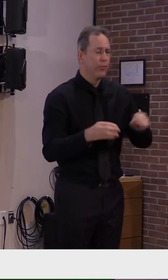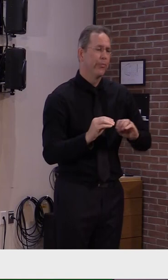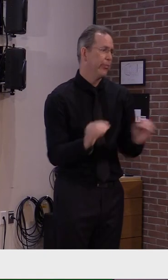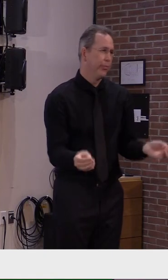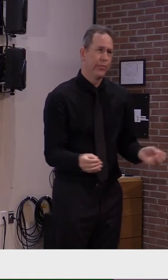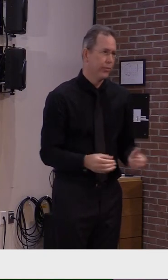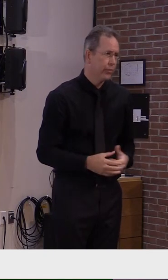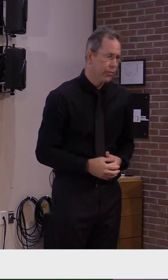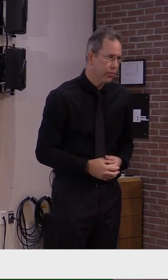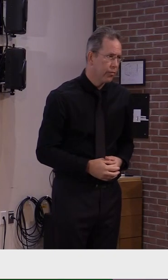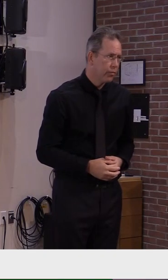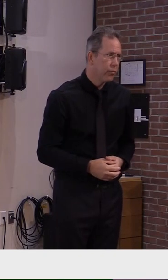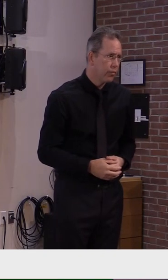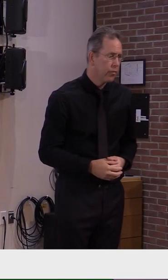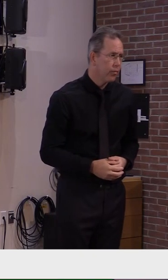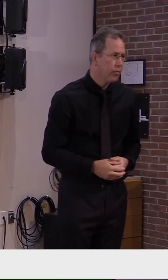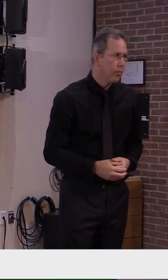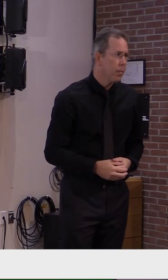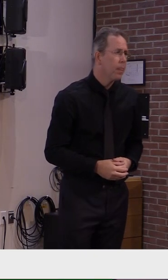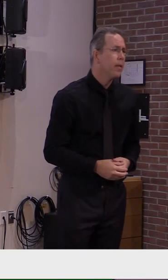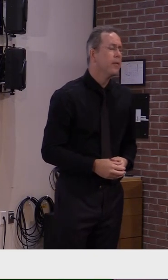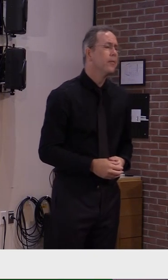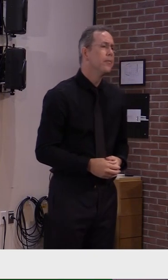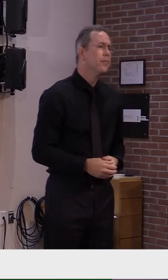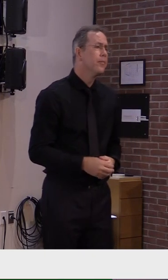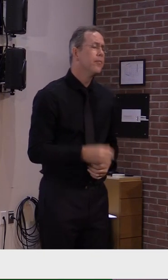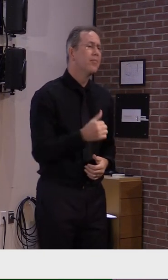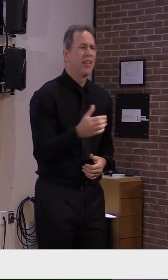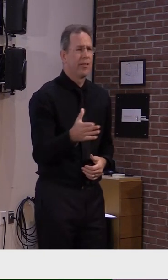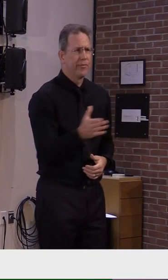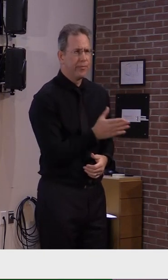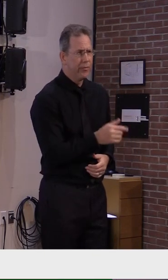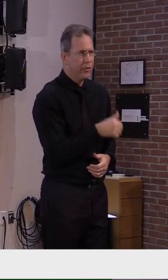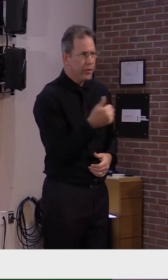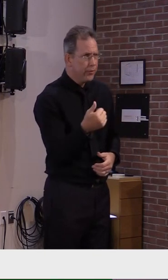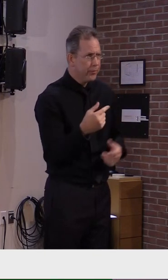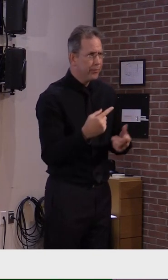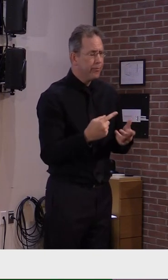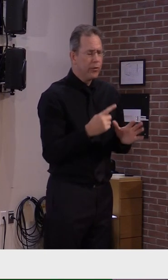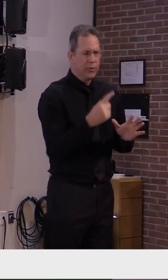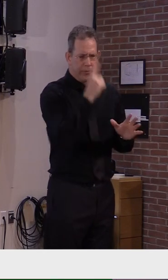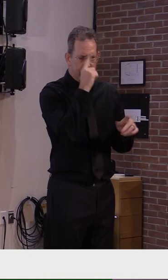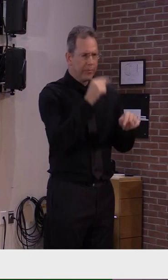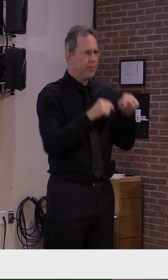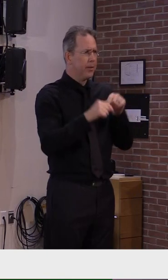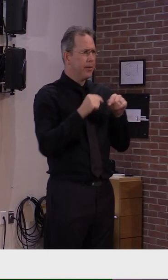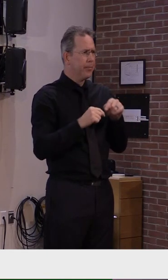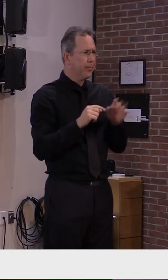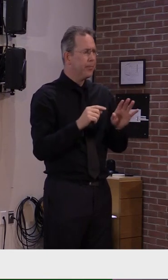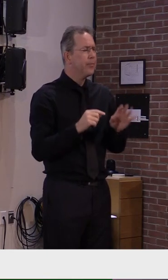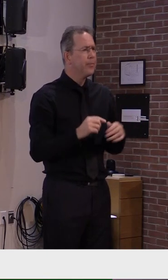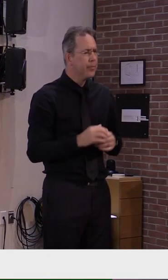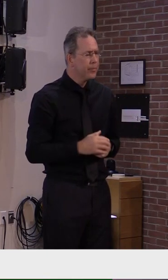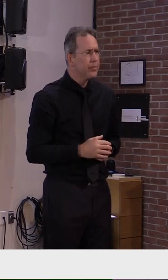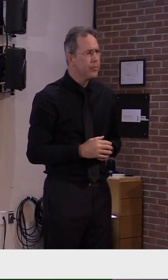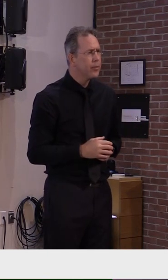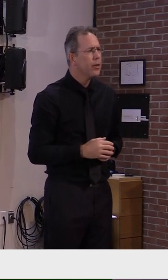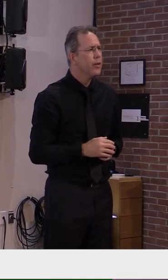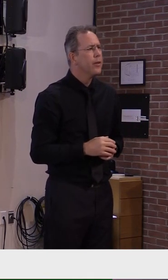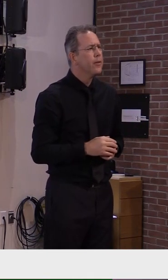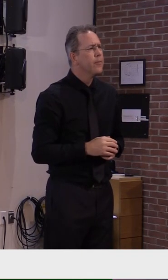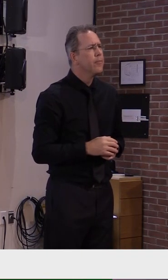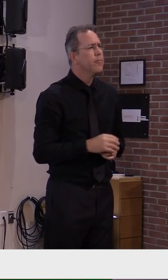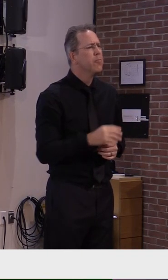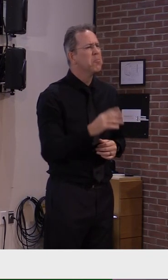Currently, we, let me just say this in the beginning. As I mentioned previously